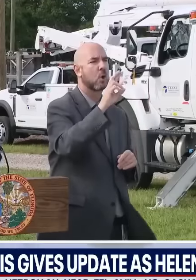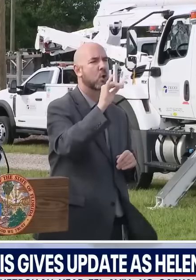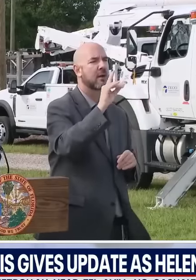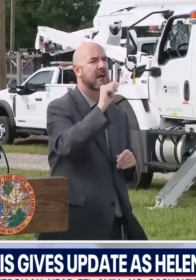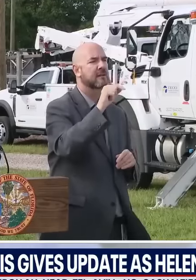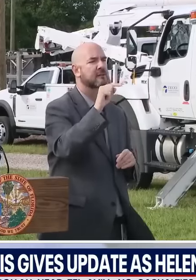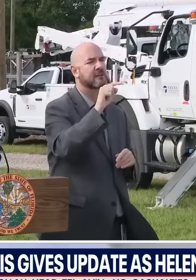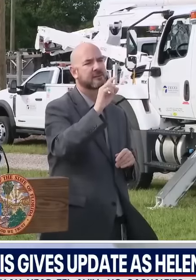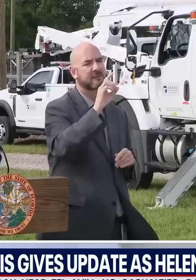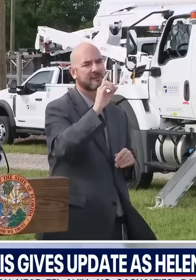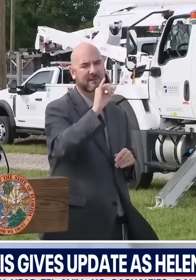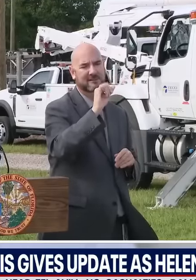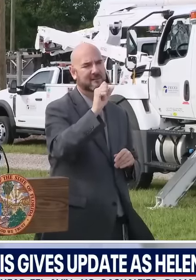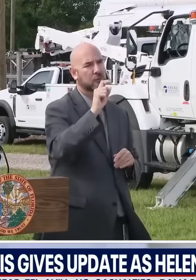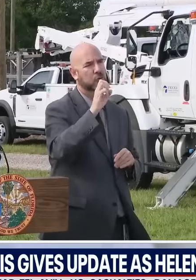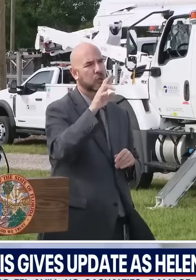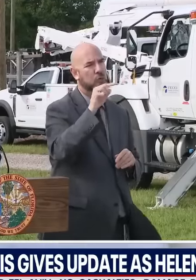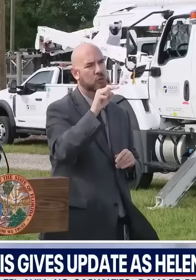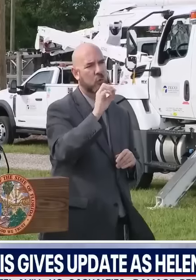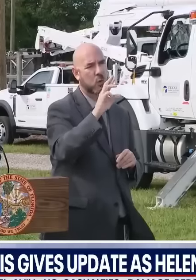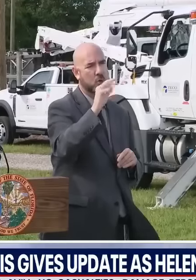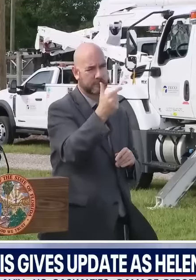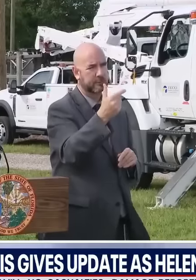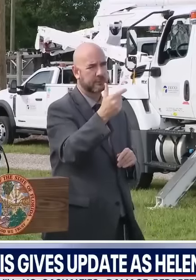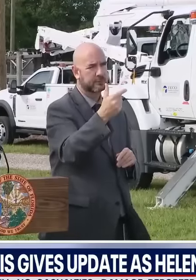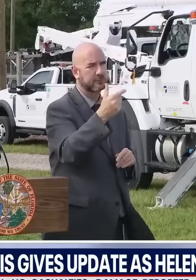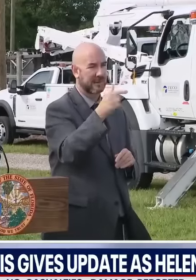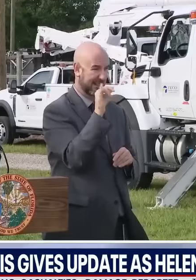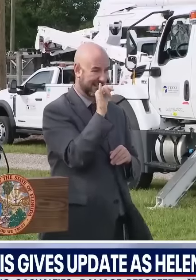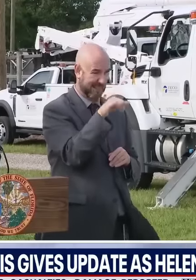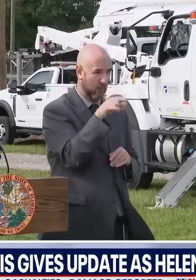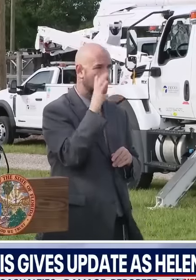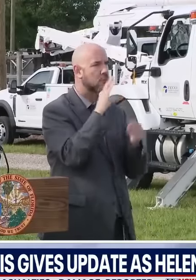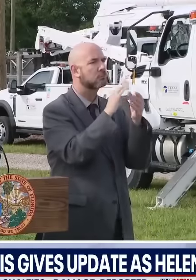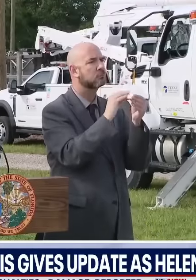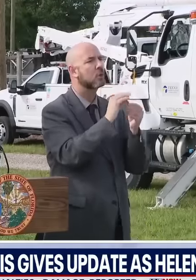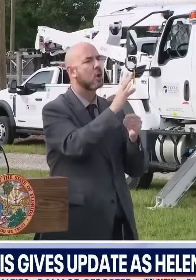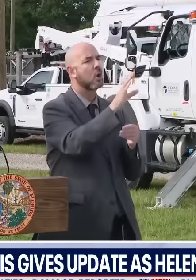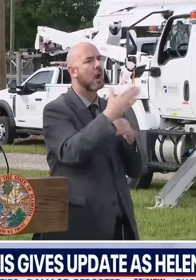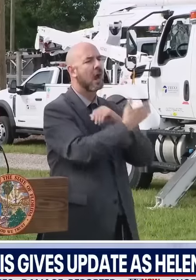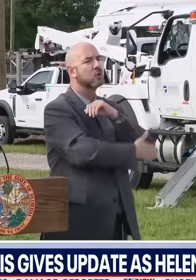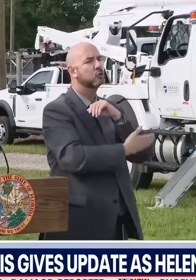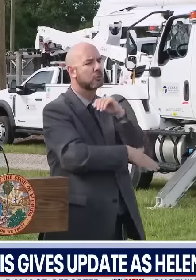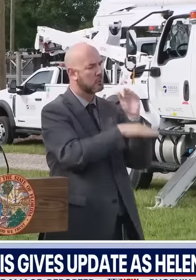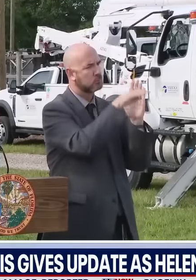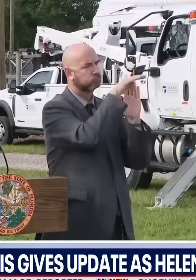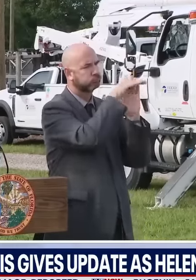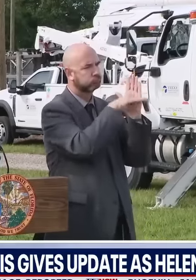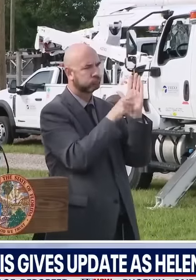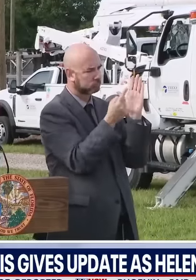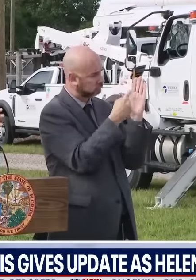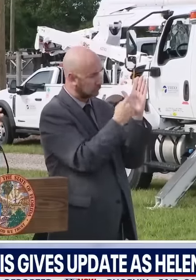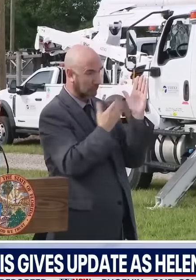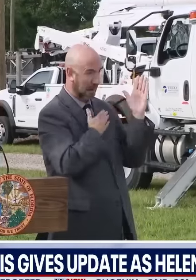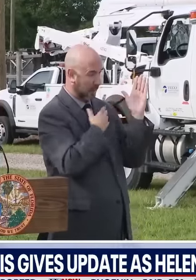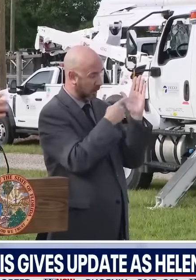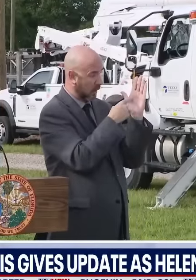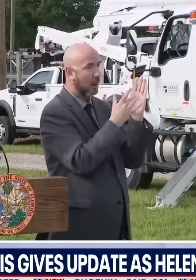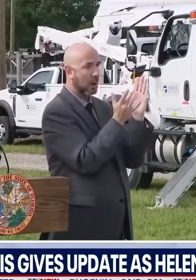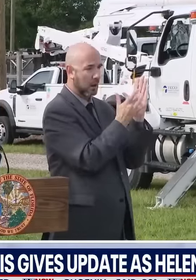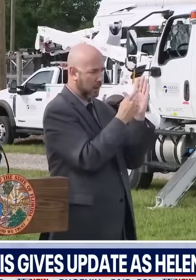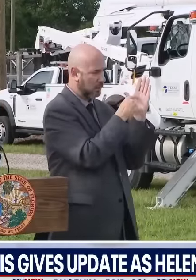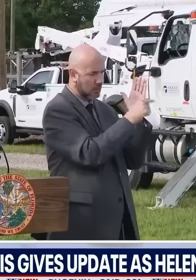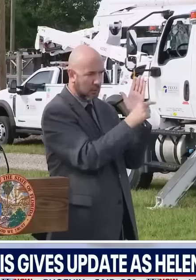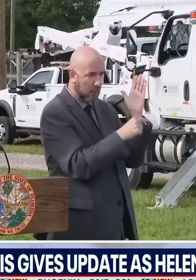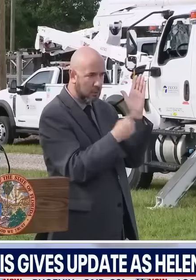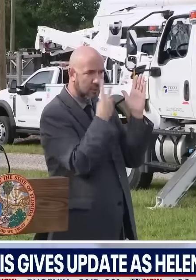that will list all the counties that have issued those orders. And so I know that you've seen evacuations in some